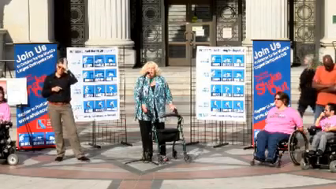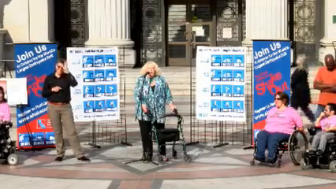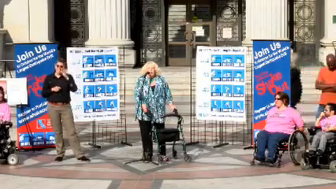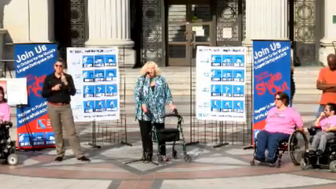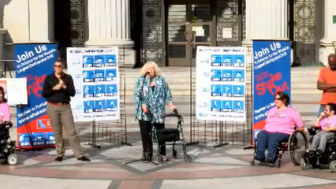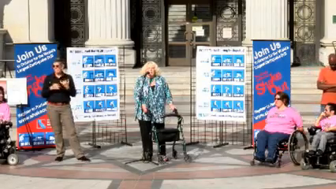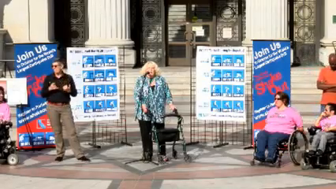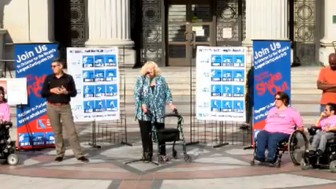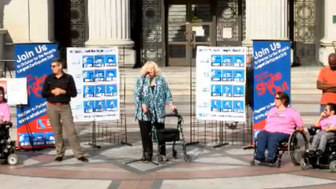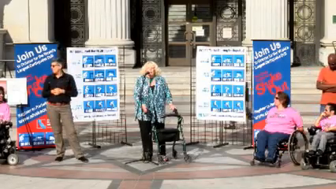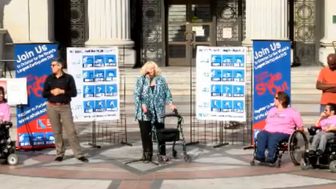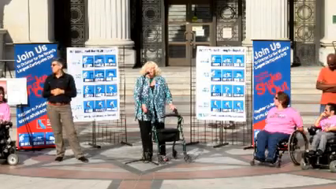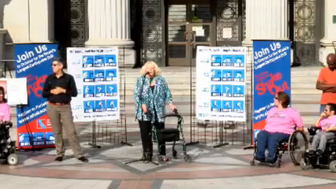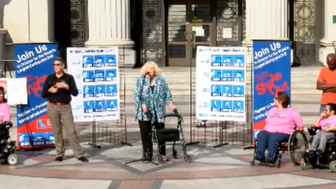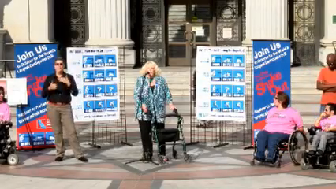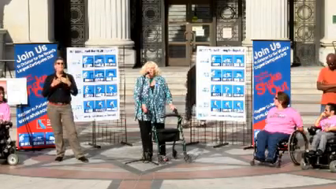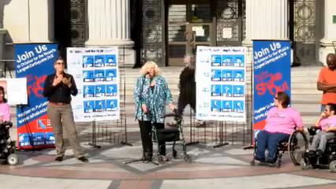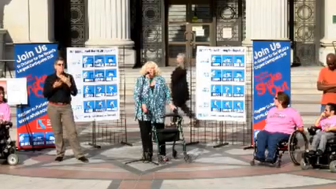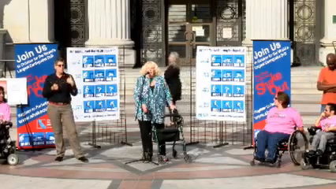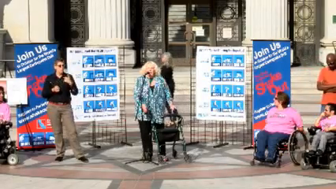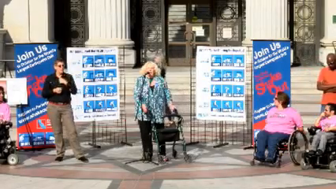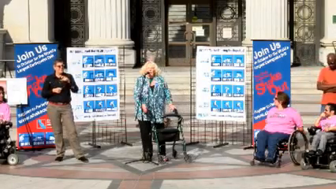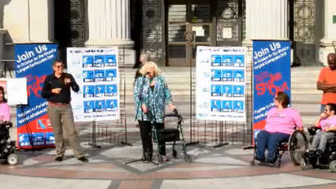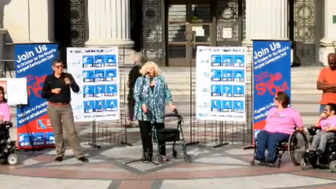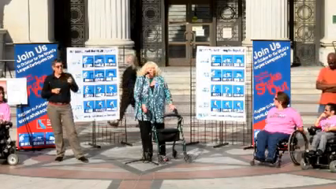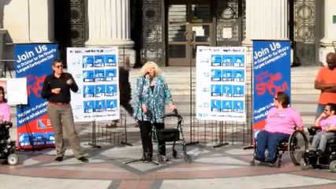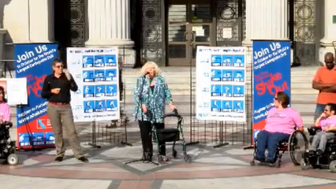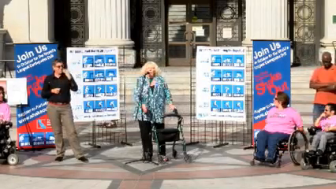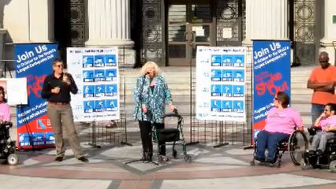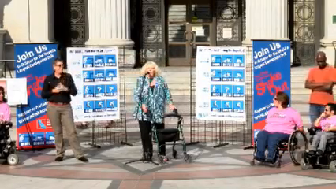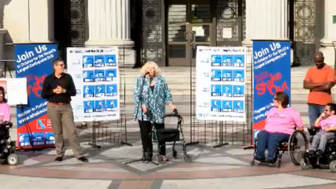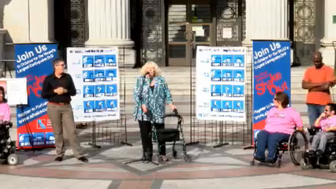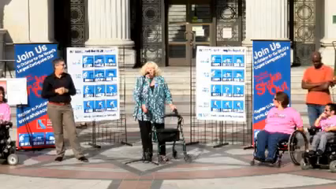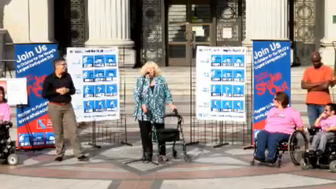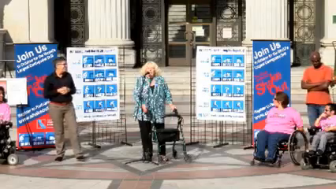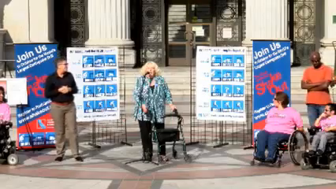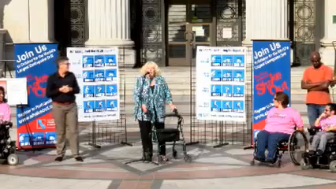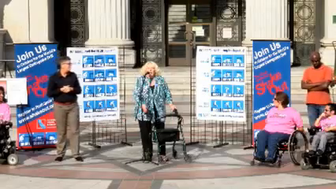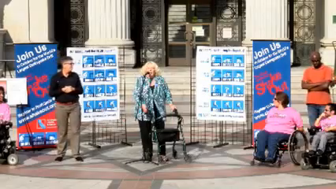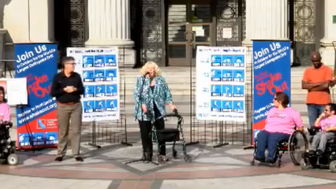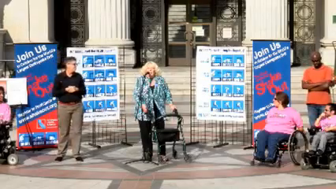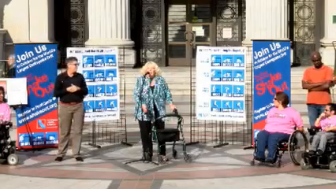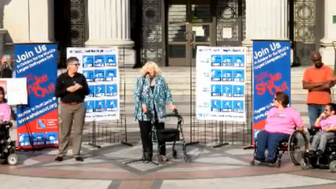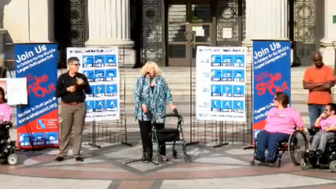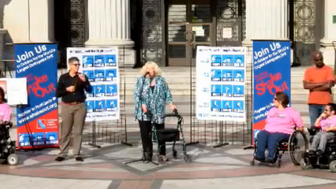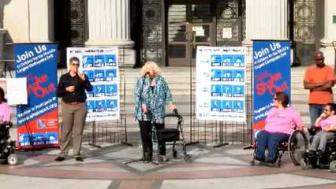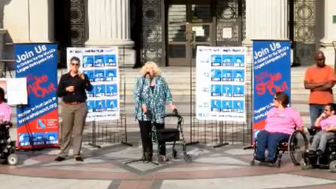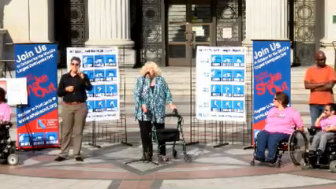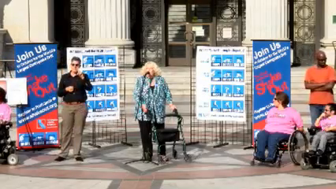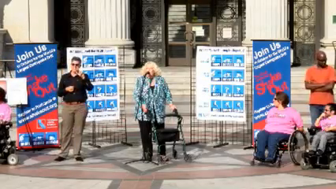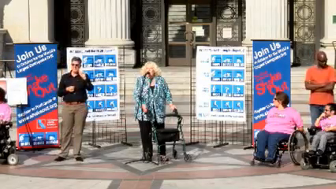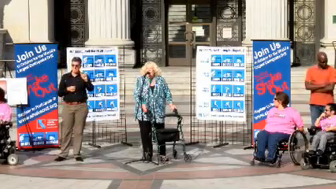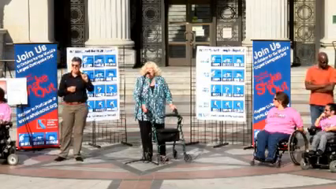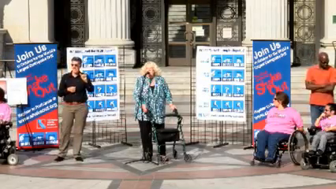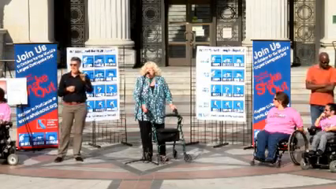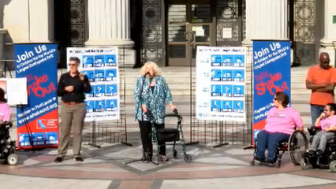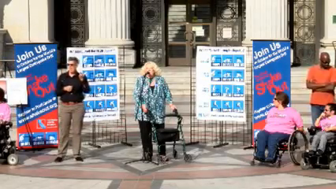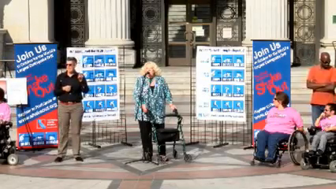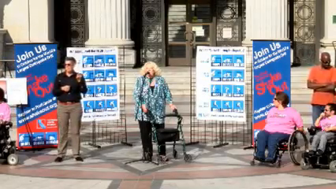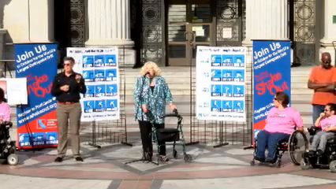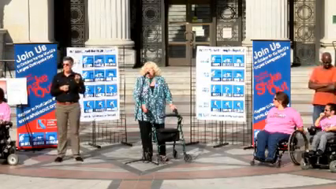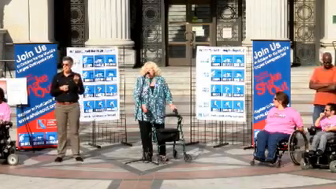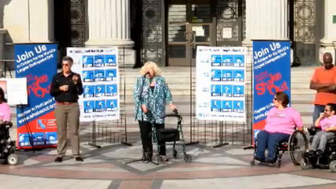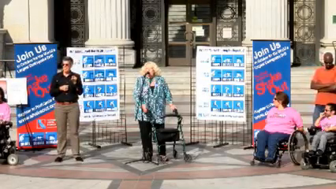we need to understand that the ADA was a proponent of